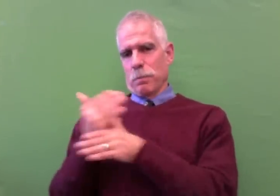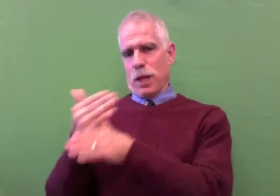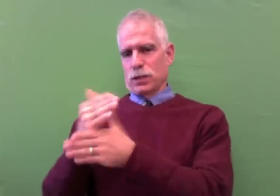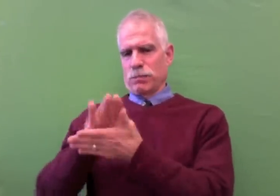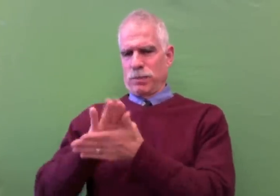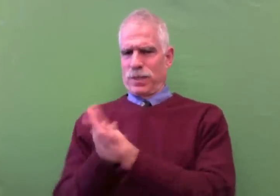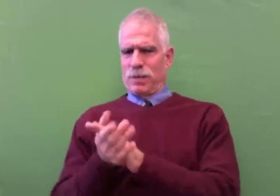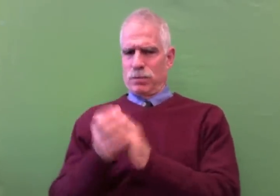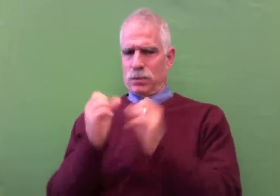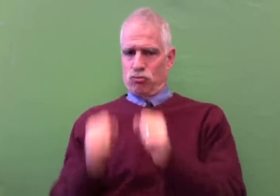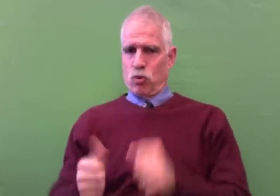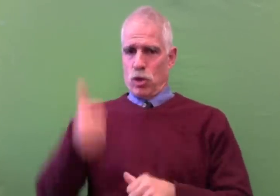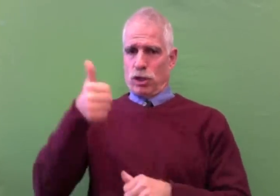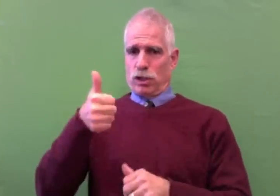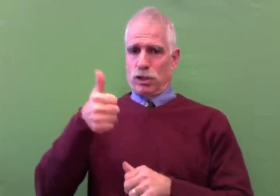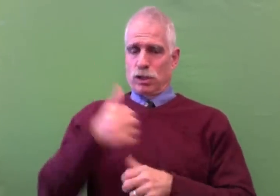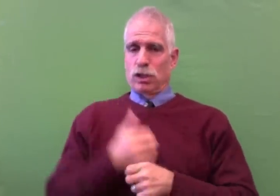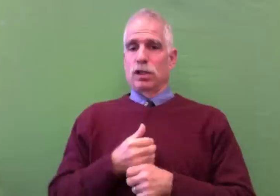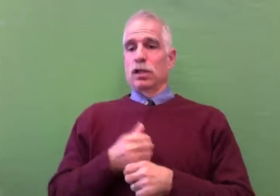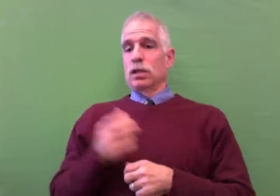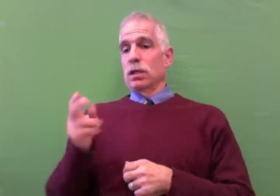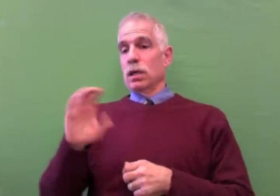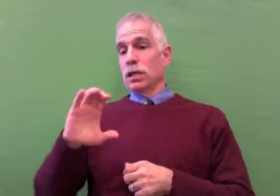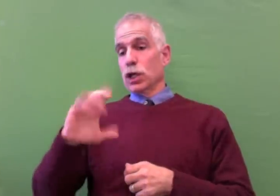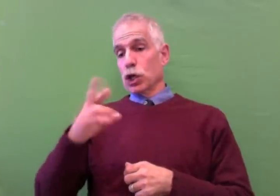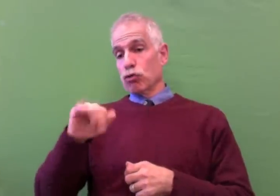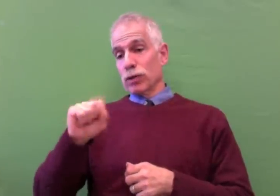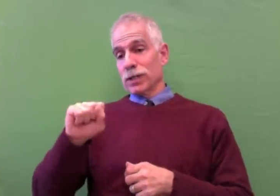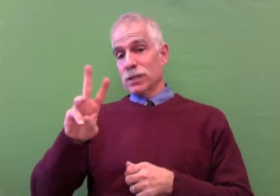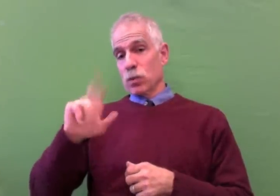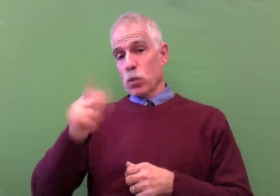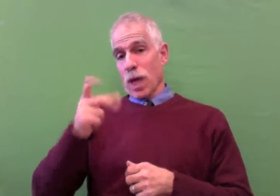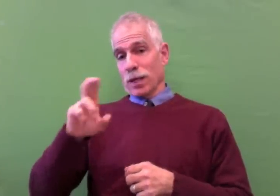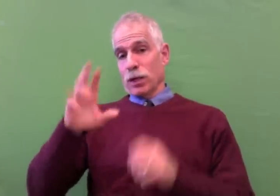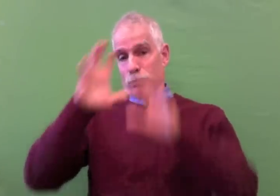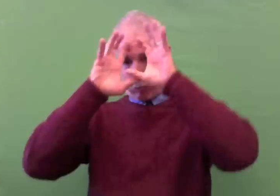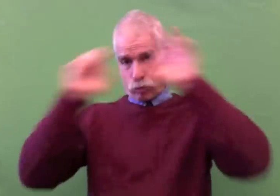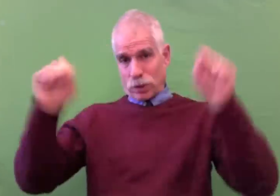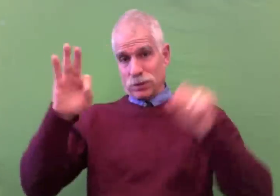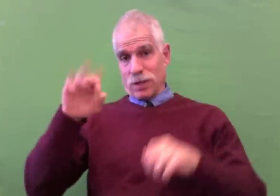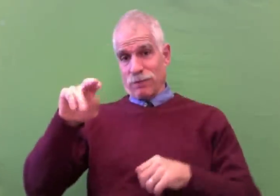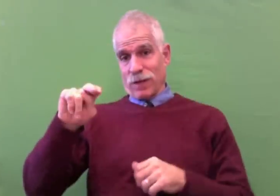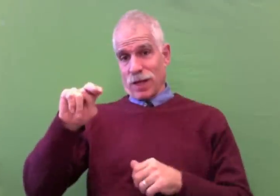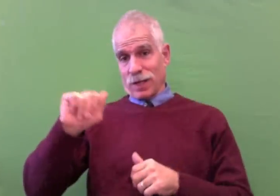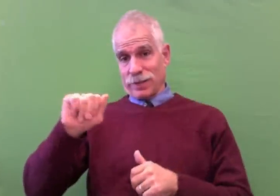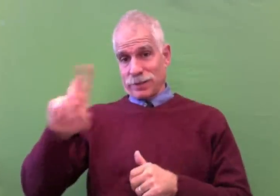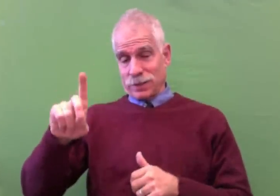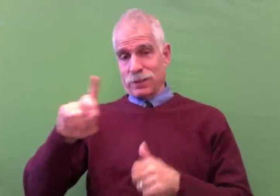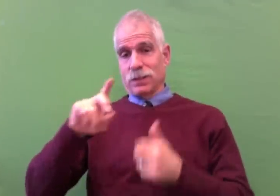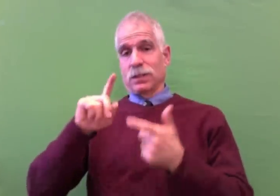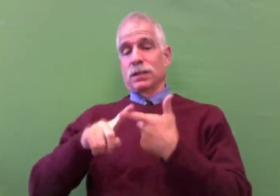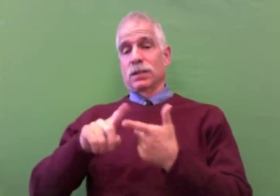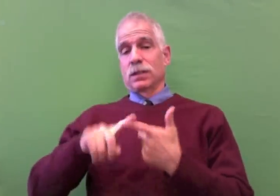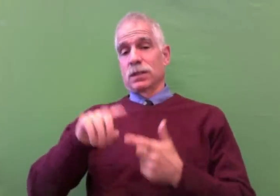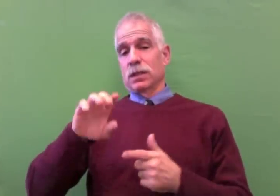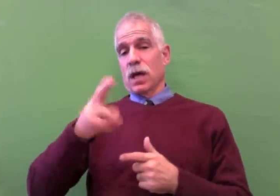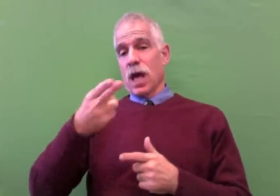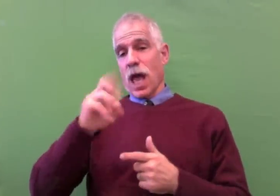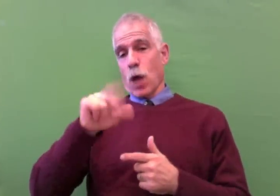NAD and CEASD have a strong partnership, which is getting stronger. Chris Wagner, the